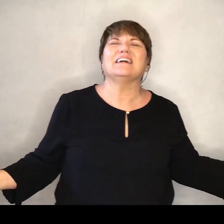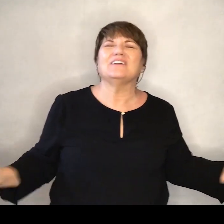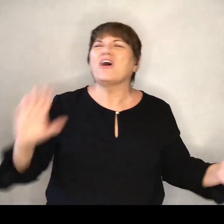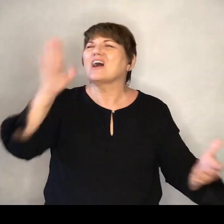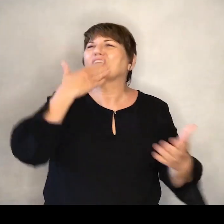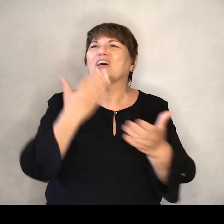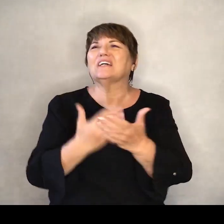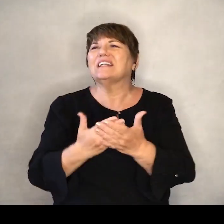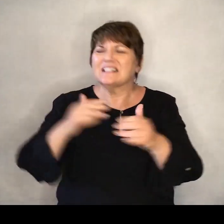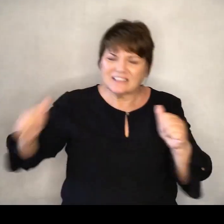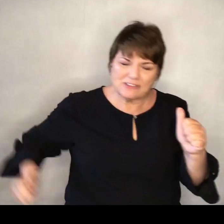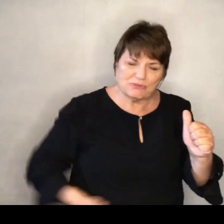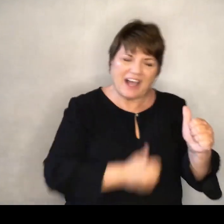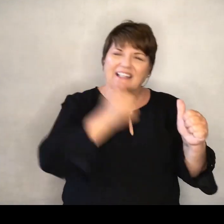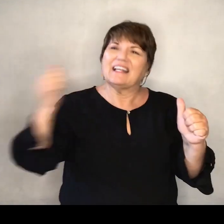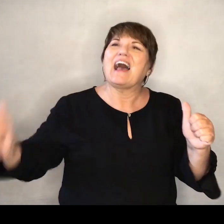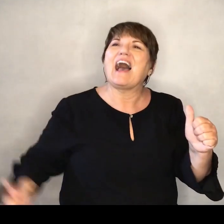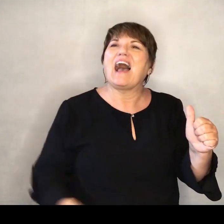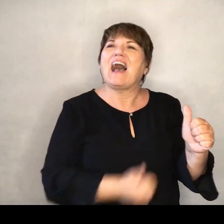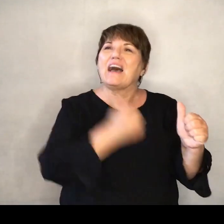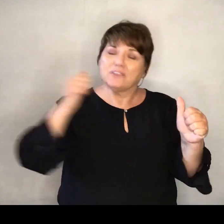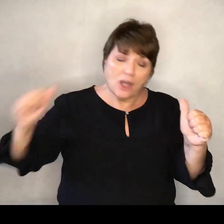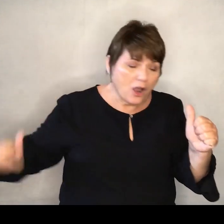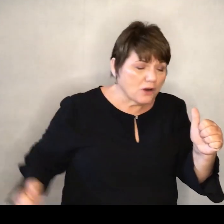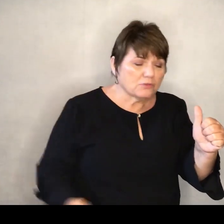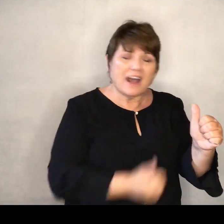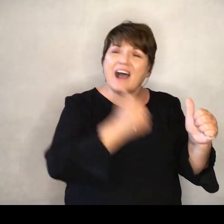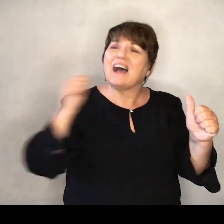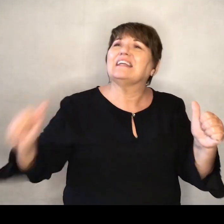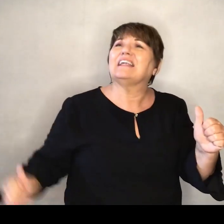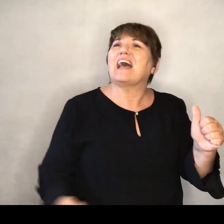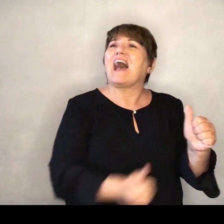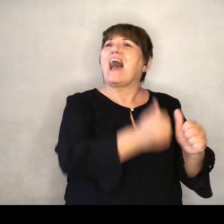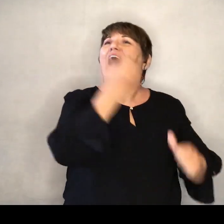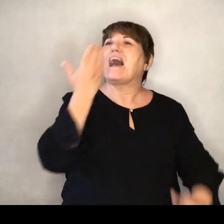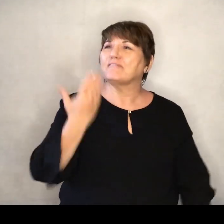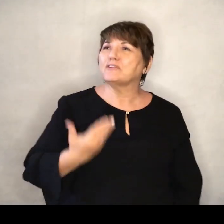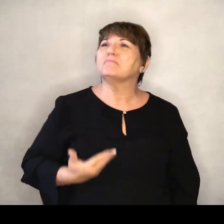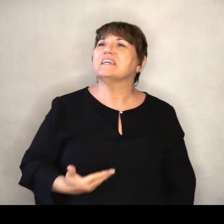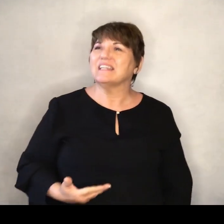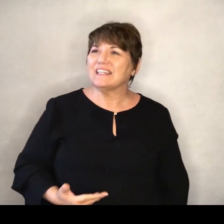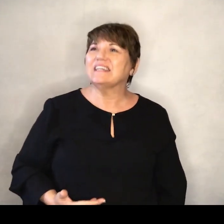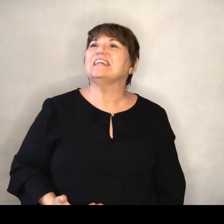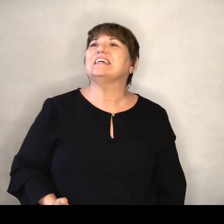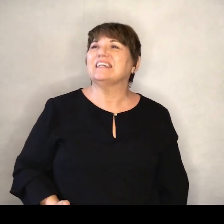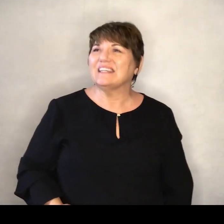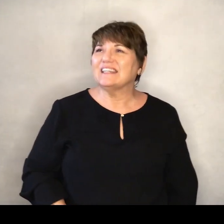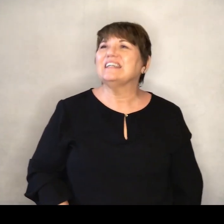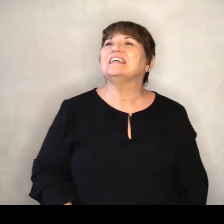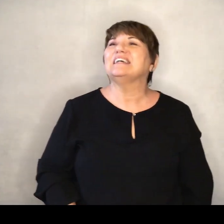your goodness is running after, running after me,